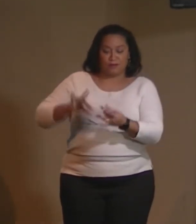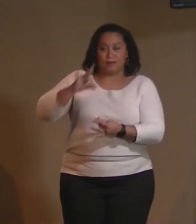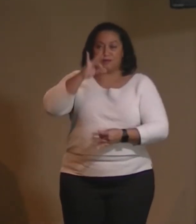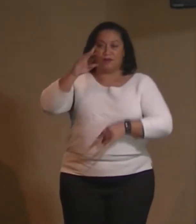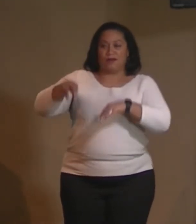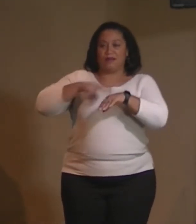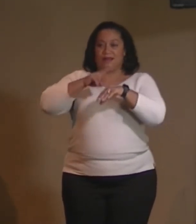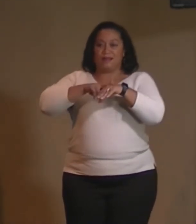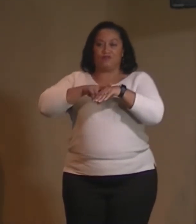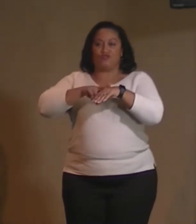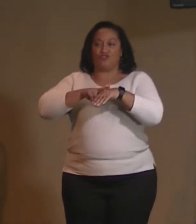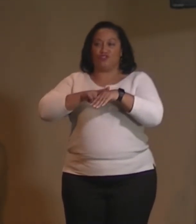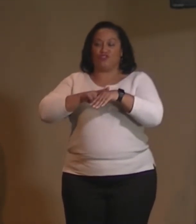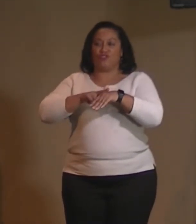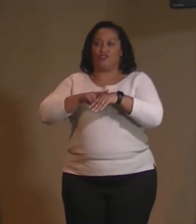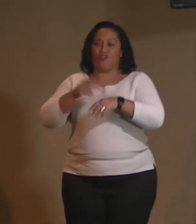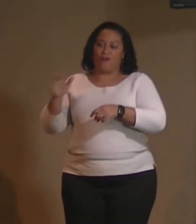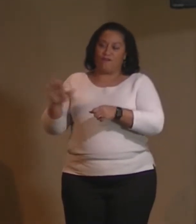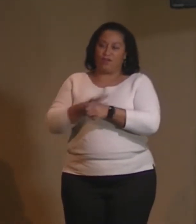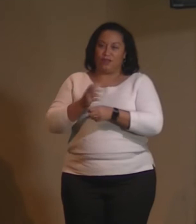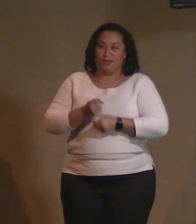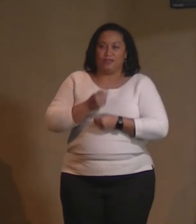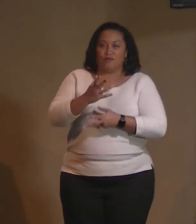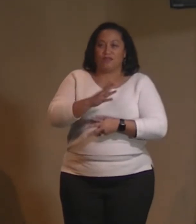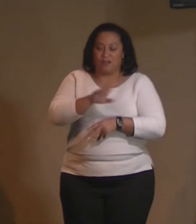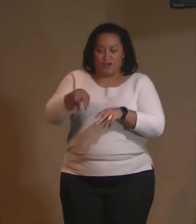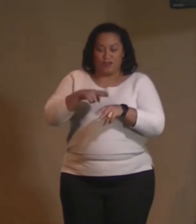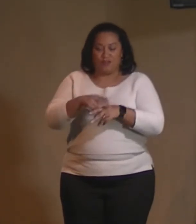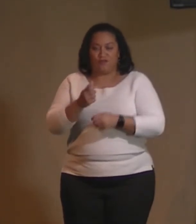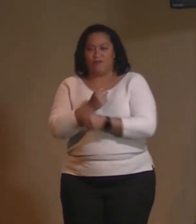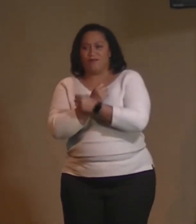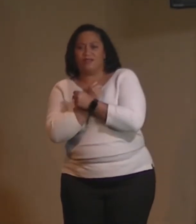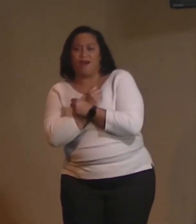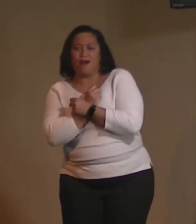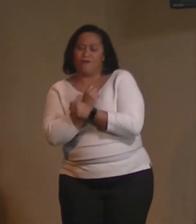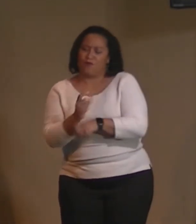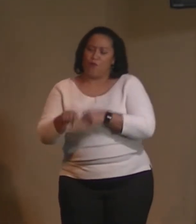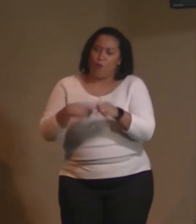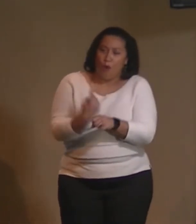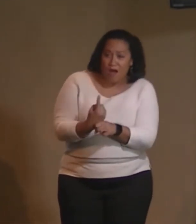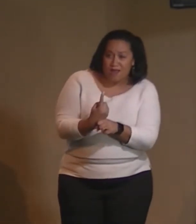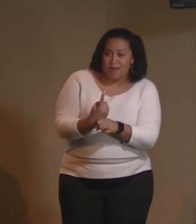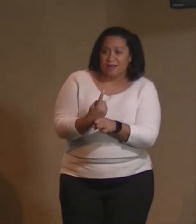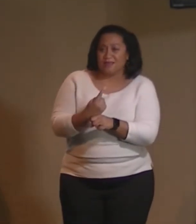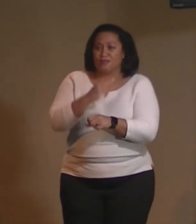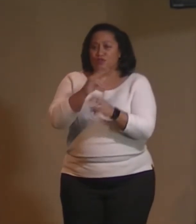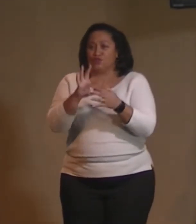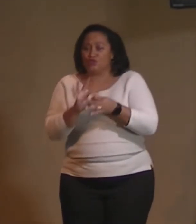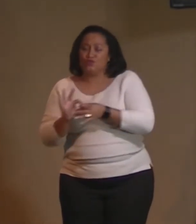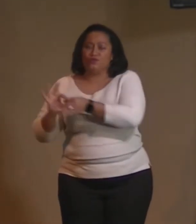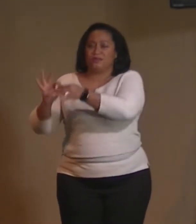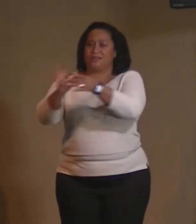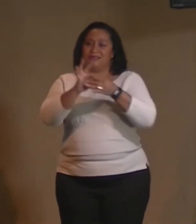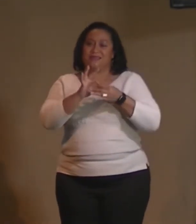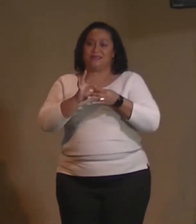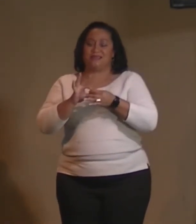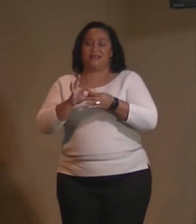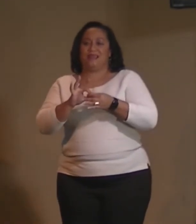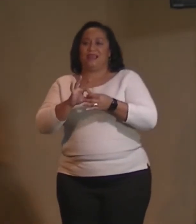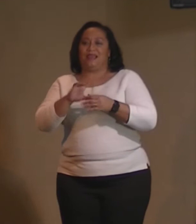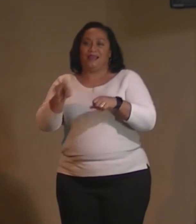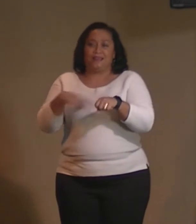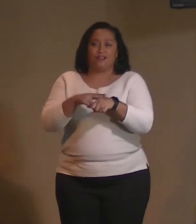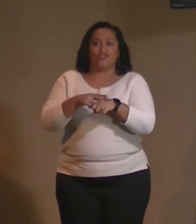expressing our nature of love. Fully expressing our nature of oneness. Fully expressing our nature of unity. Fully expressing our nature